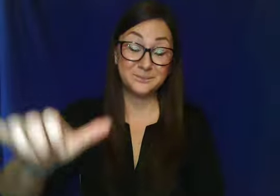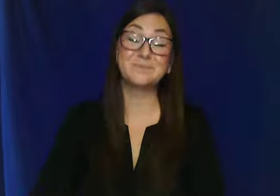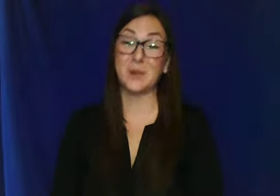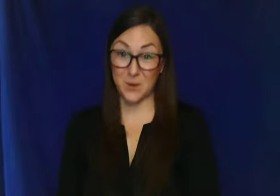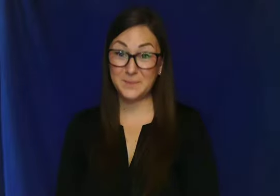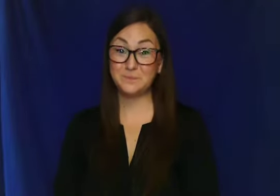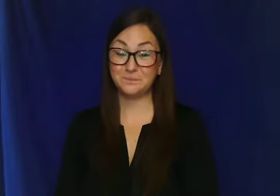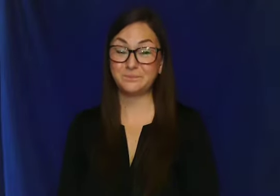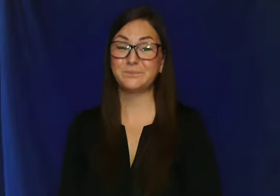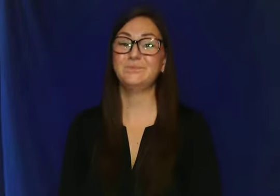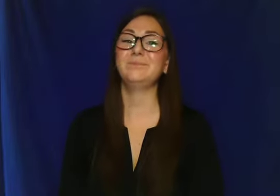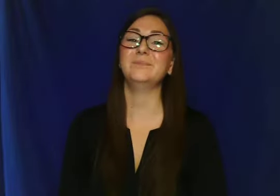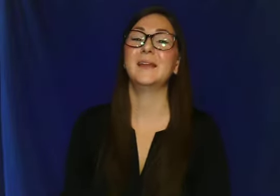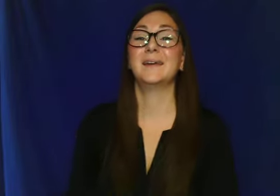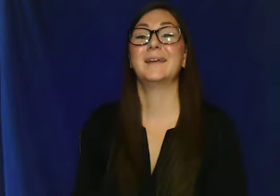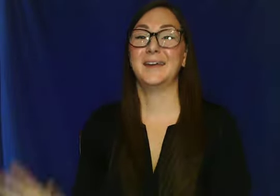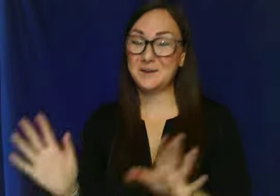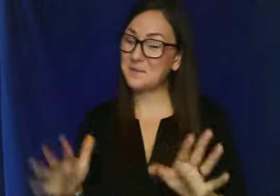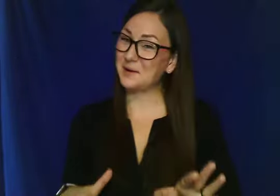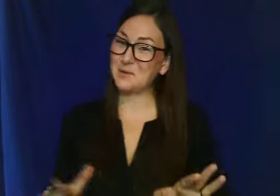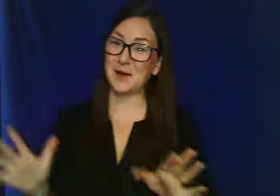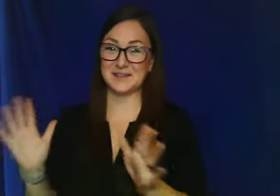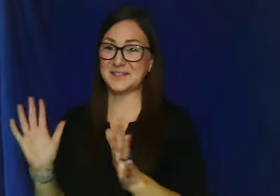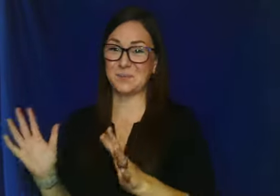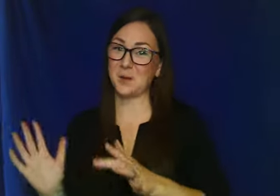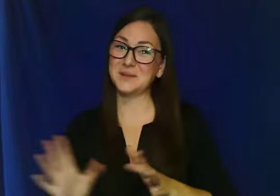Okay? It'll get better with practice, I promise.